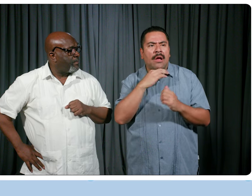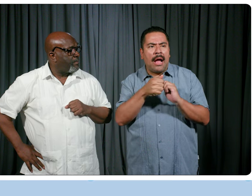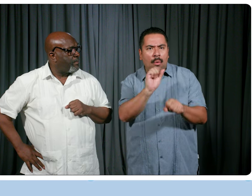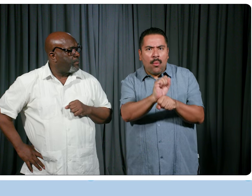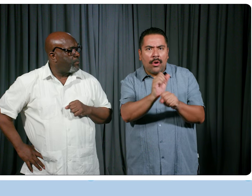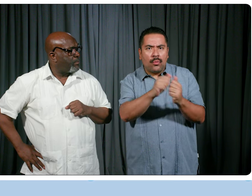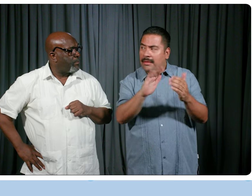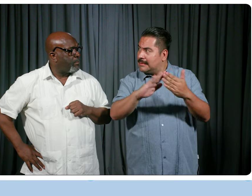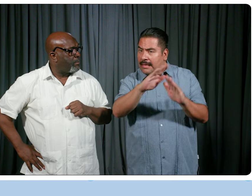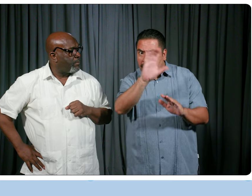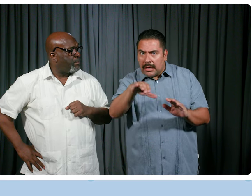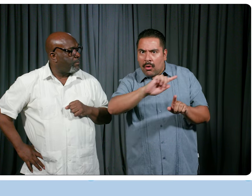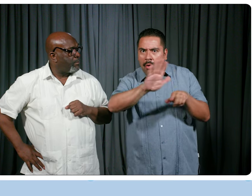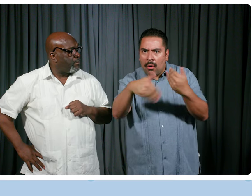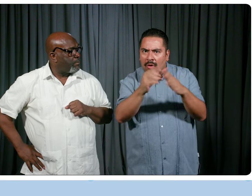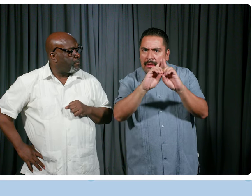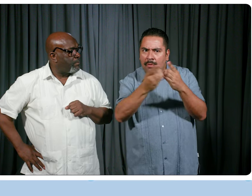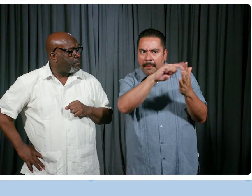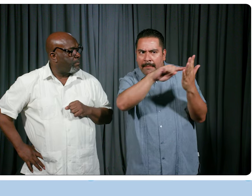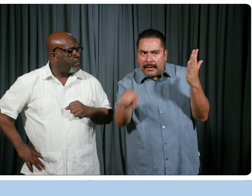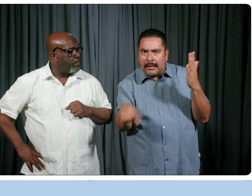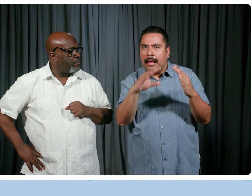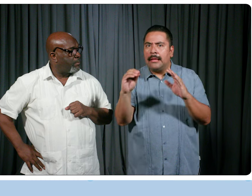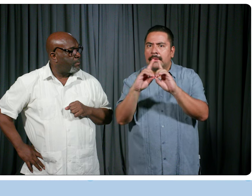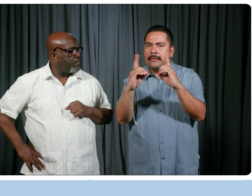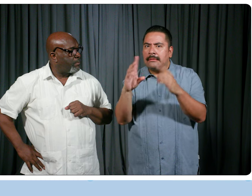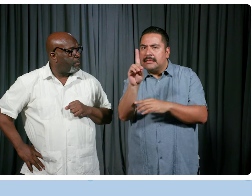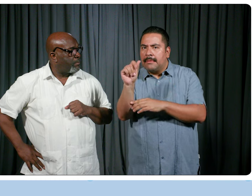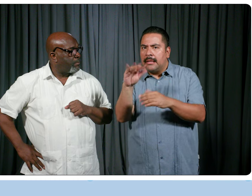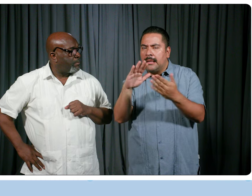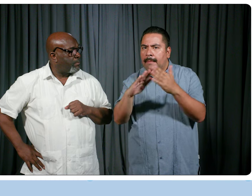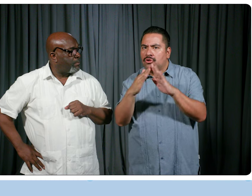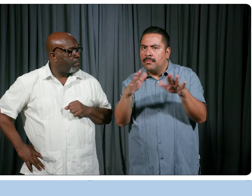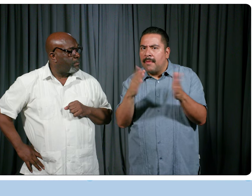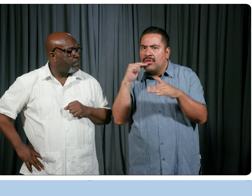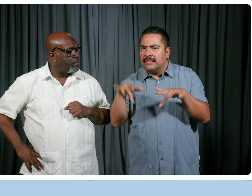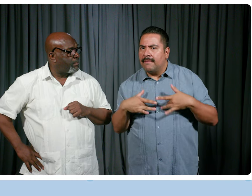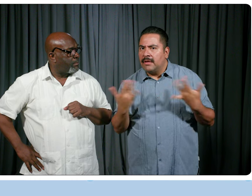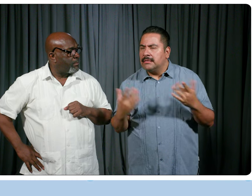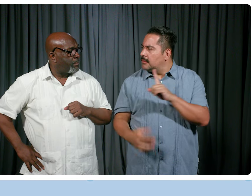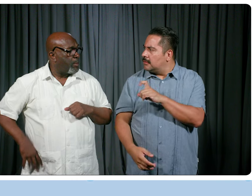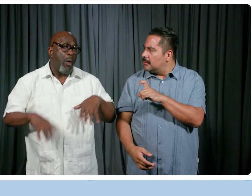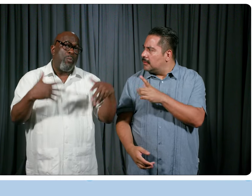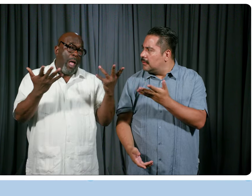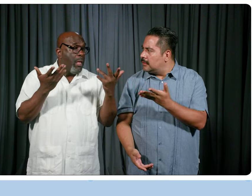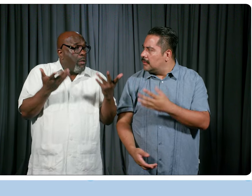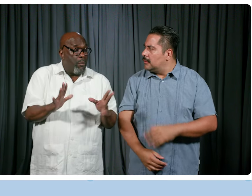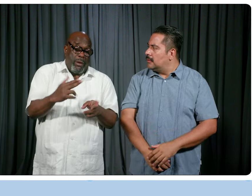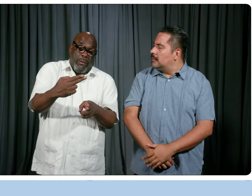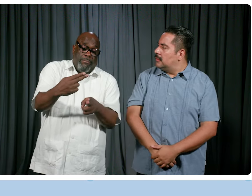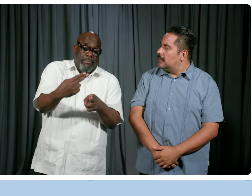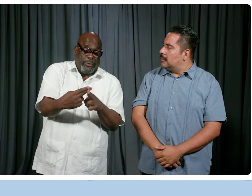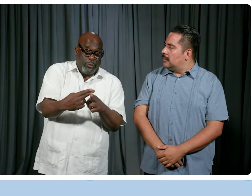with the city of Chicago departments and also with the disability community to prepare for this upcoming event? So I mentioned the fact that Senator